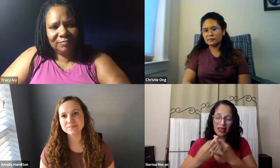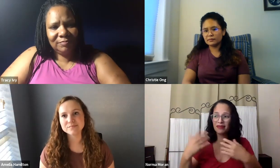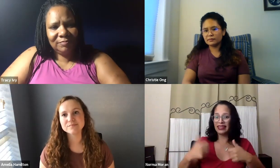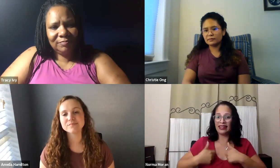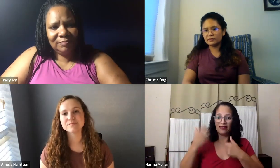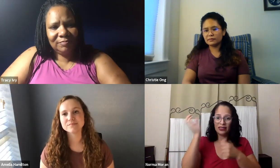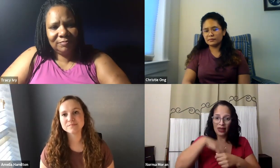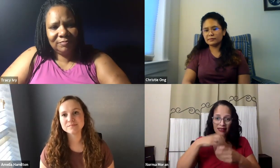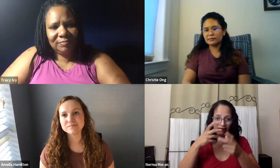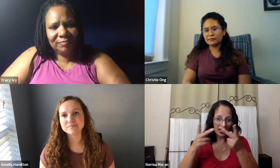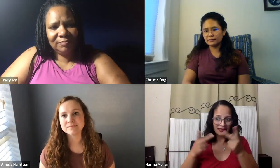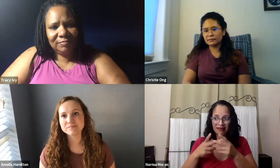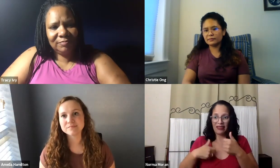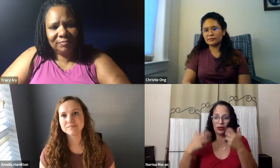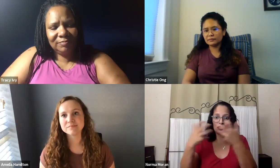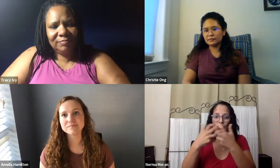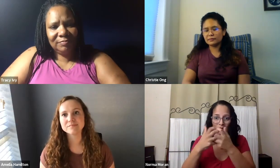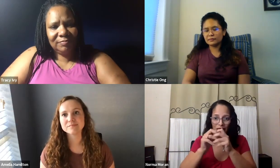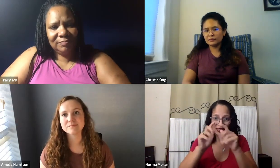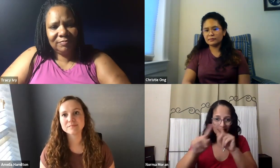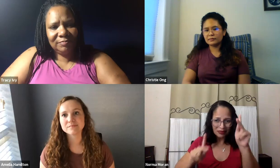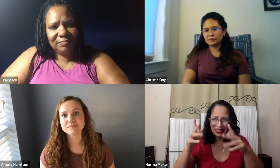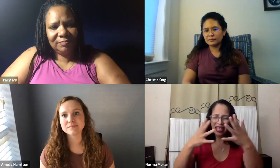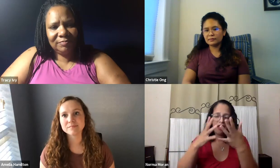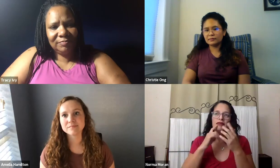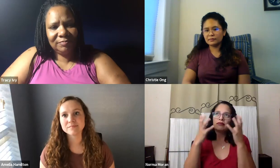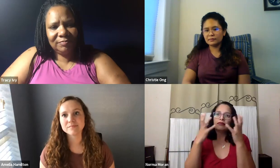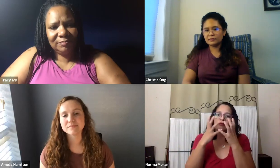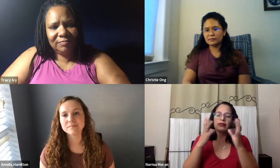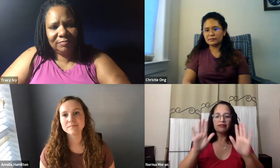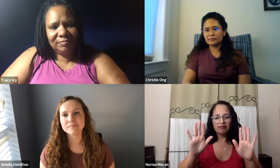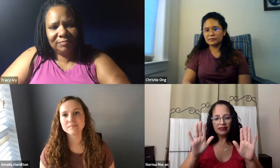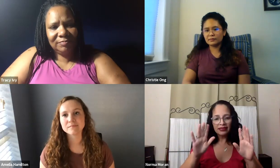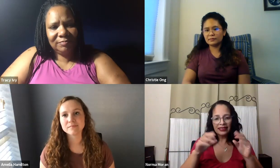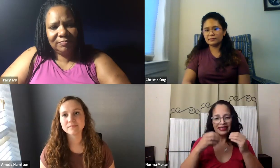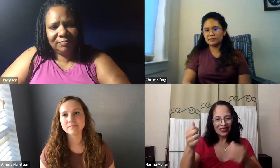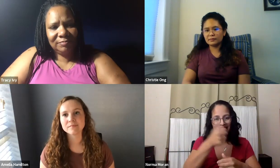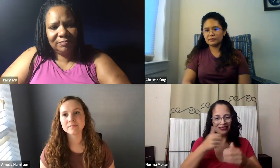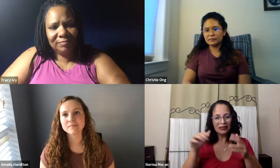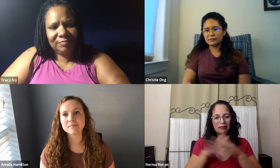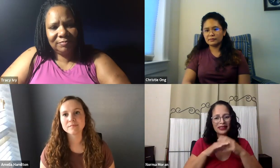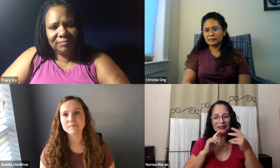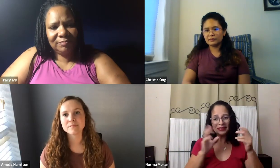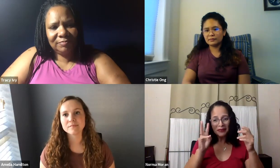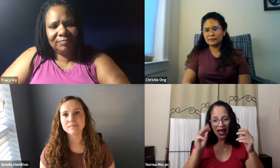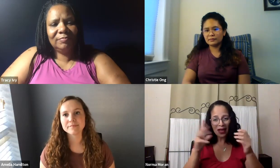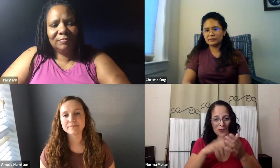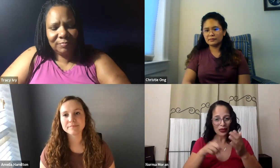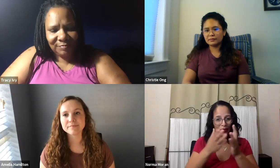changes. They're often far away from their family, in a strange place, with a new roommate for the first time. So you have to